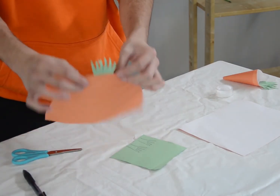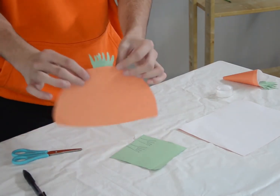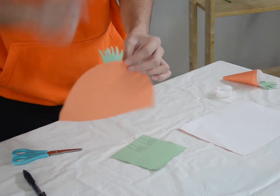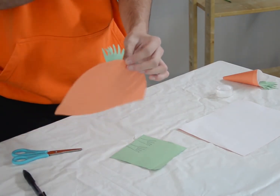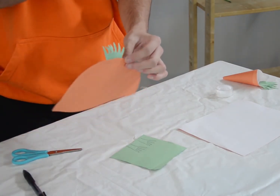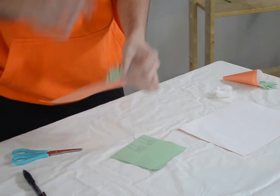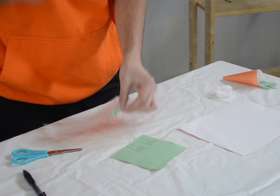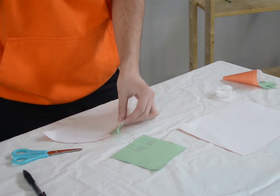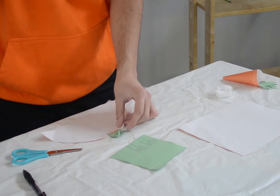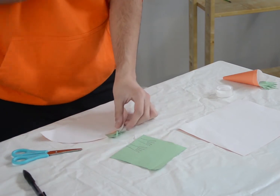There you can see it.